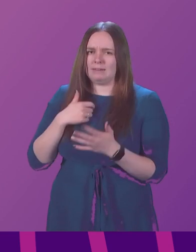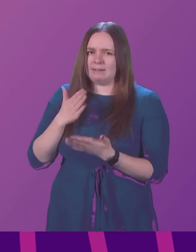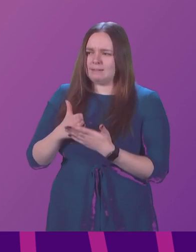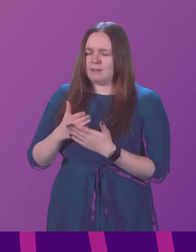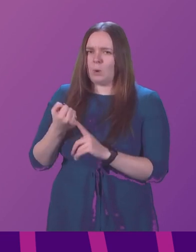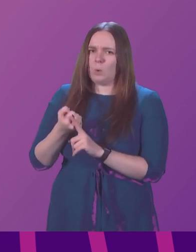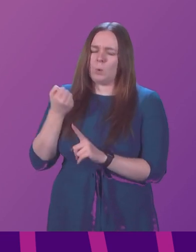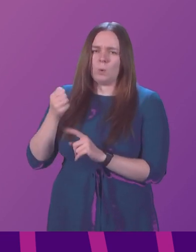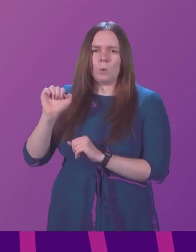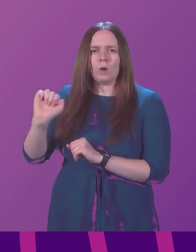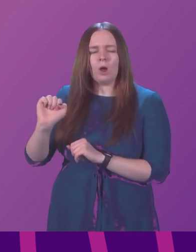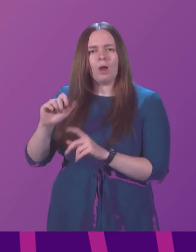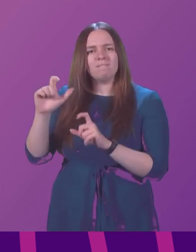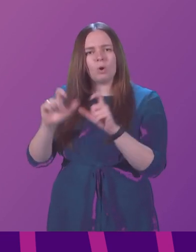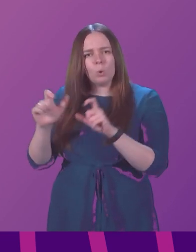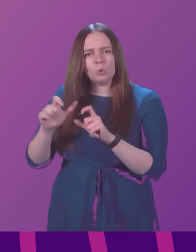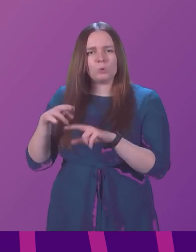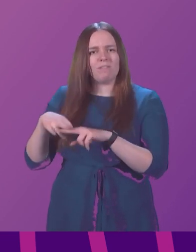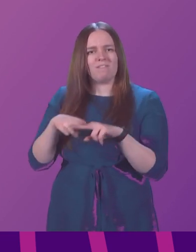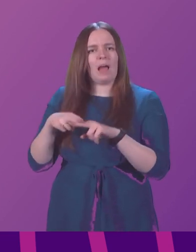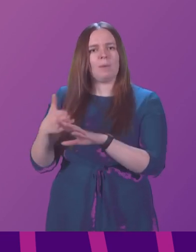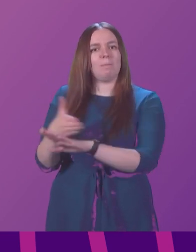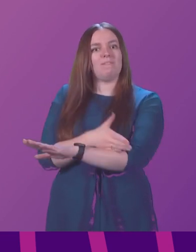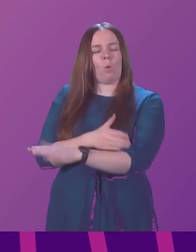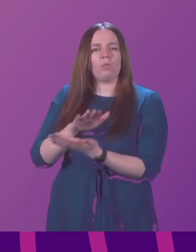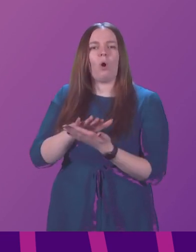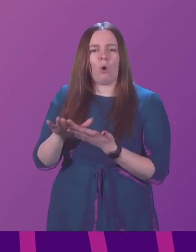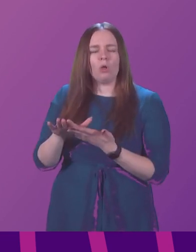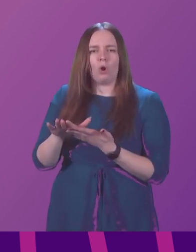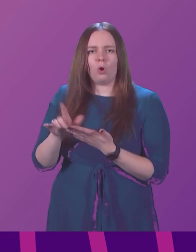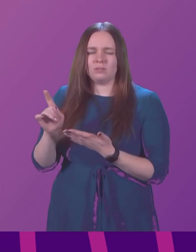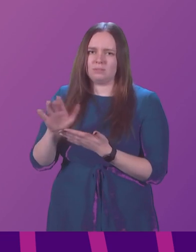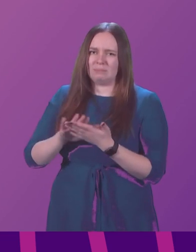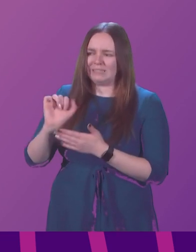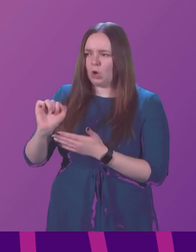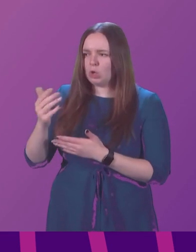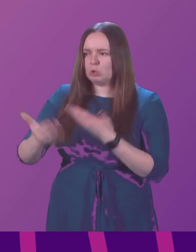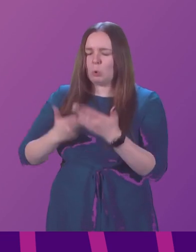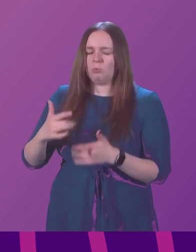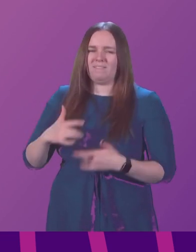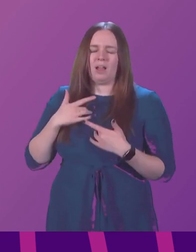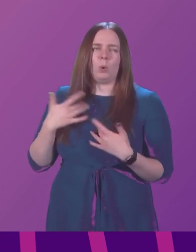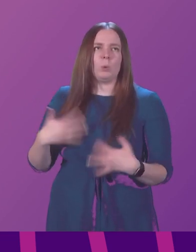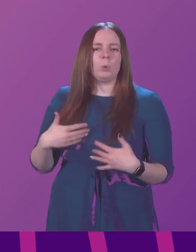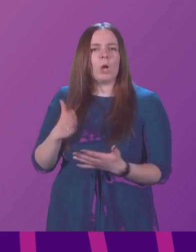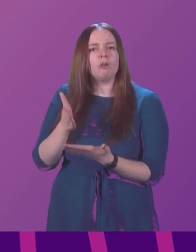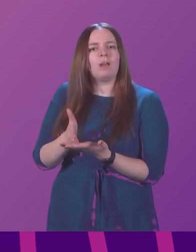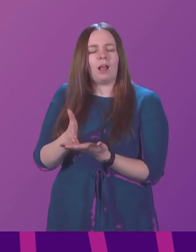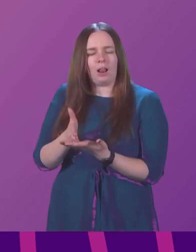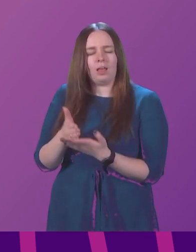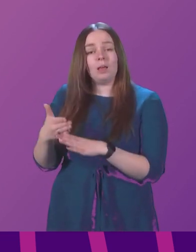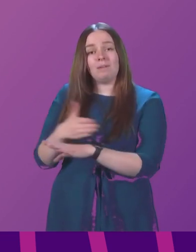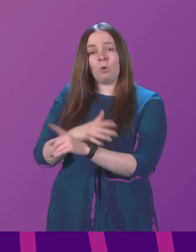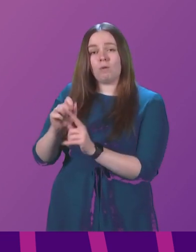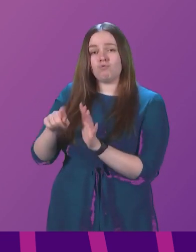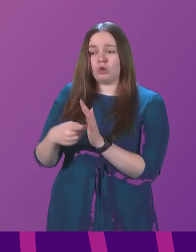the photos she showed us of her family before the Holocaust, which made her story seem so much more real. Before the project, we